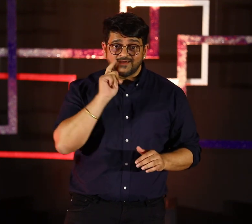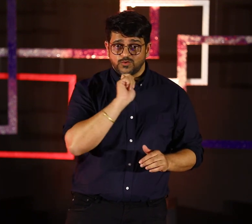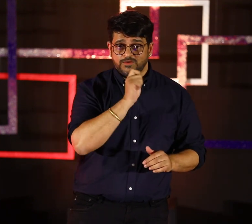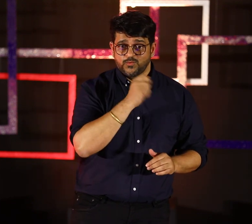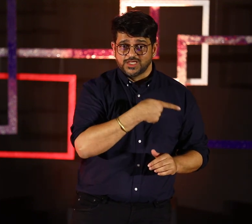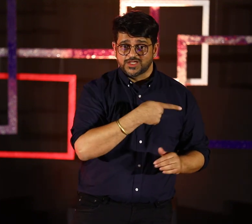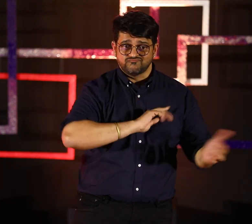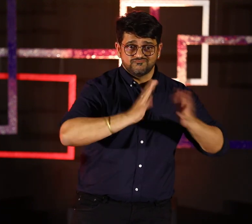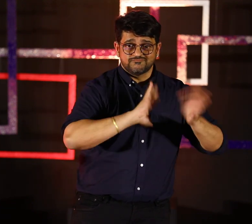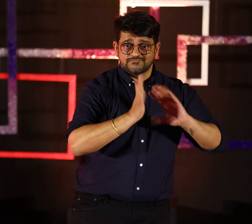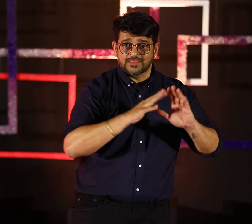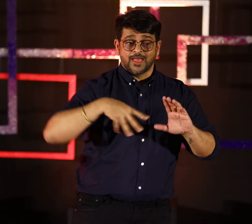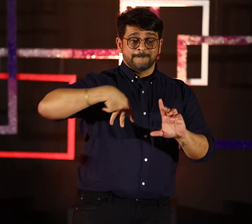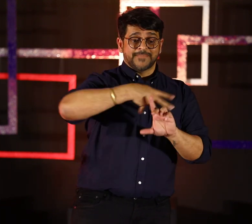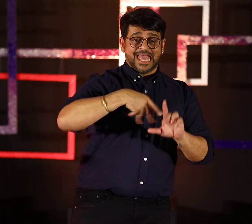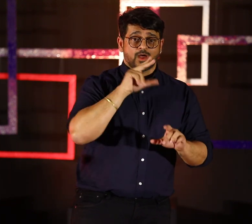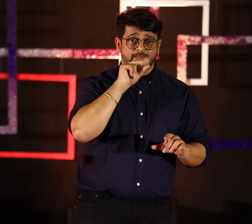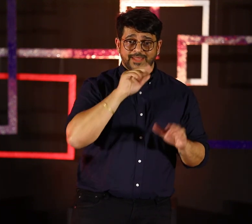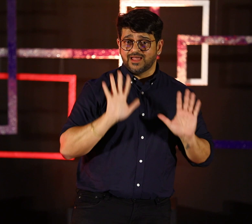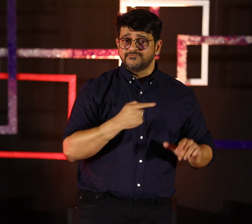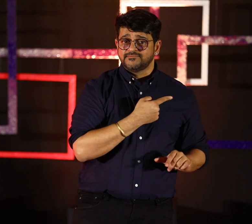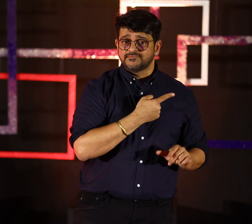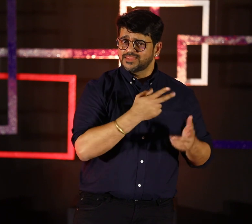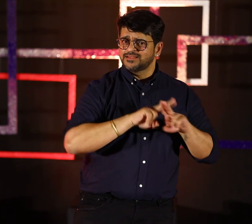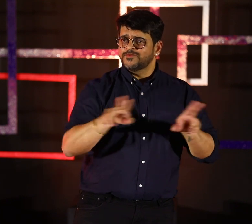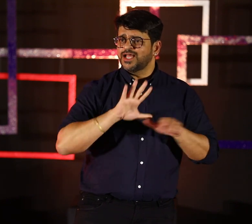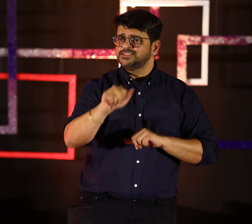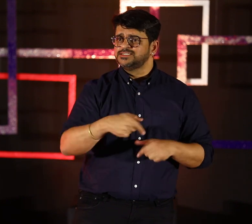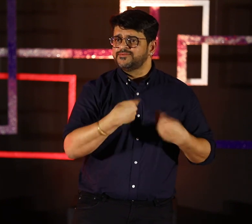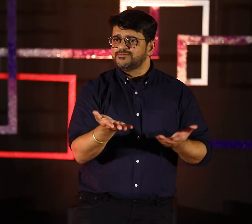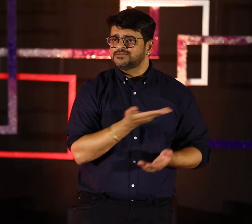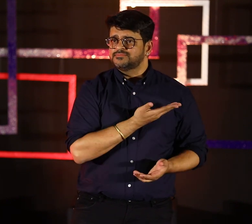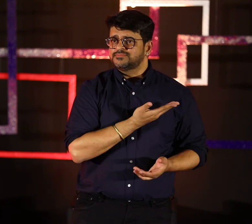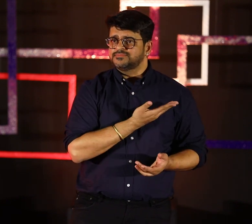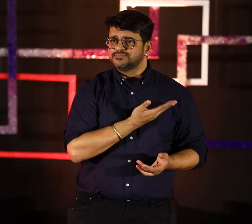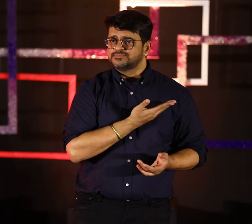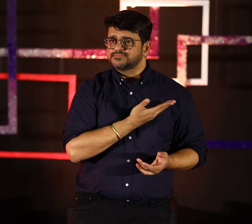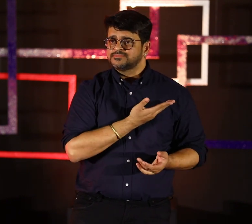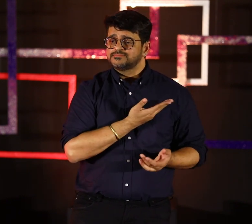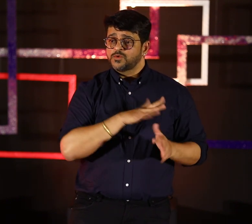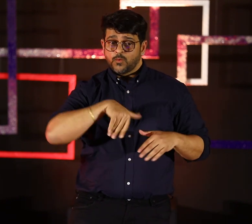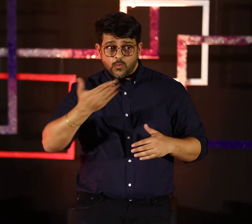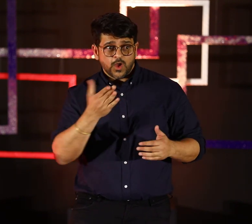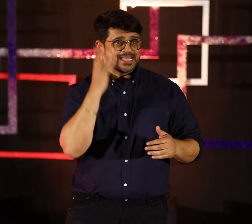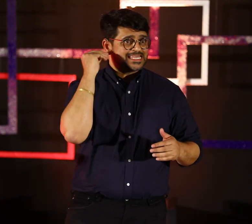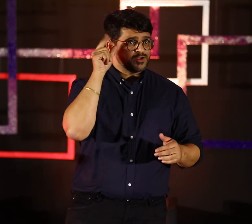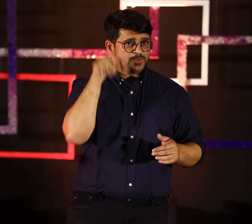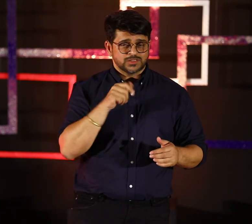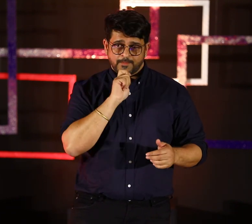the second video, there is a hearing reporter. And there is also a deaf reporter who is signing what is being said in ISM. This is the